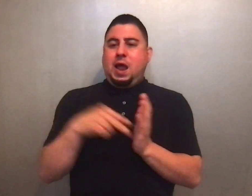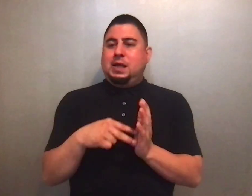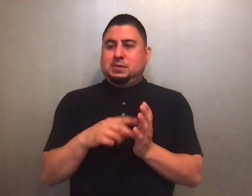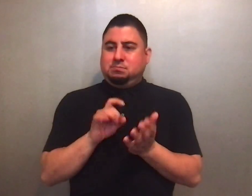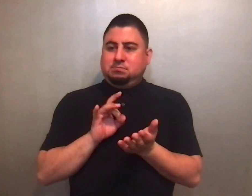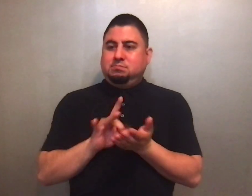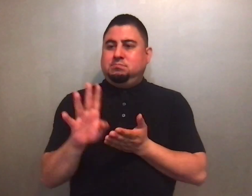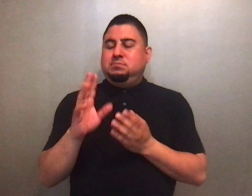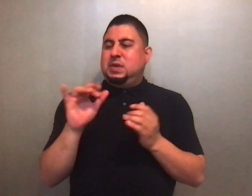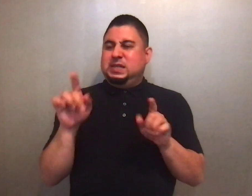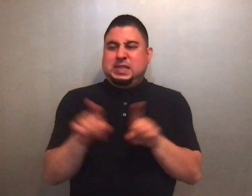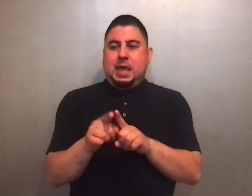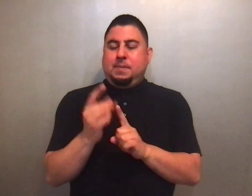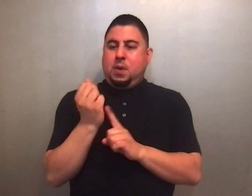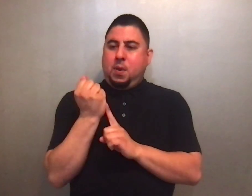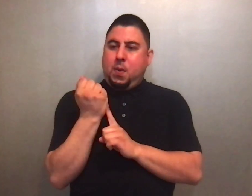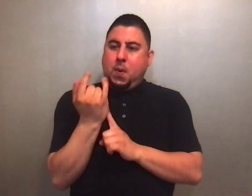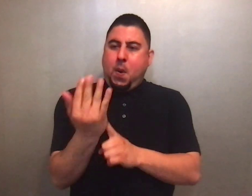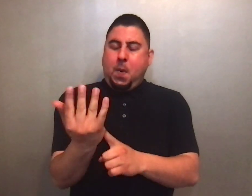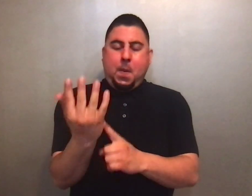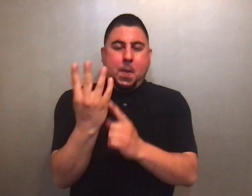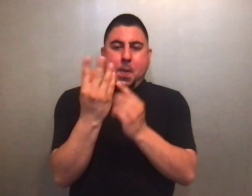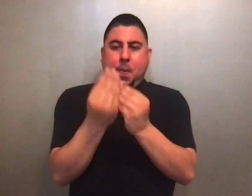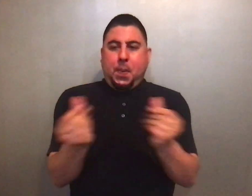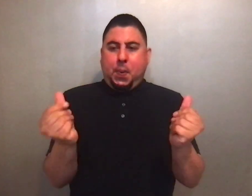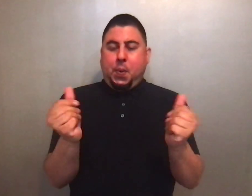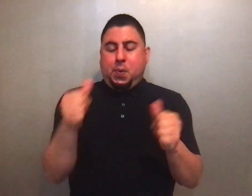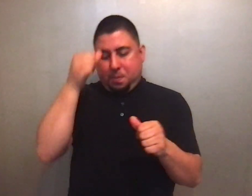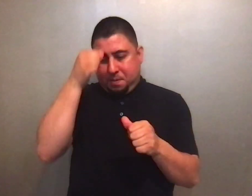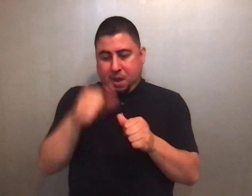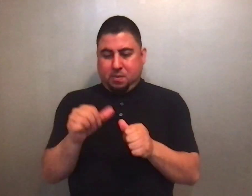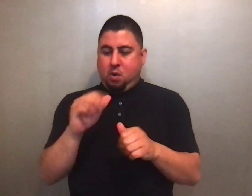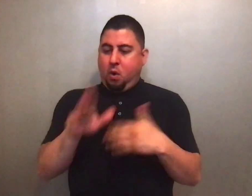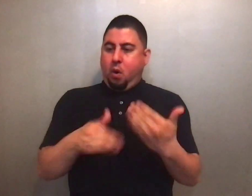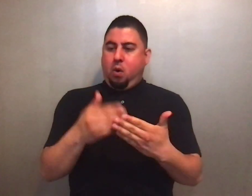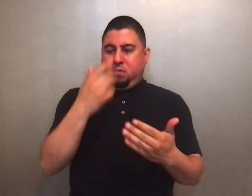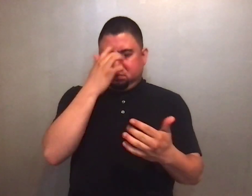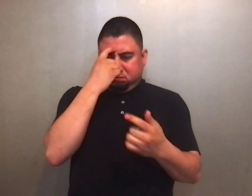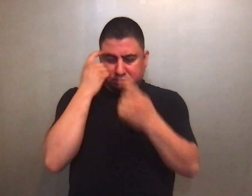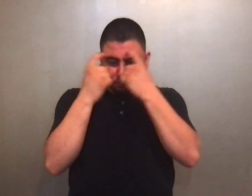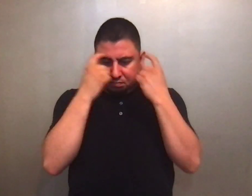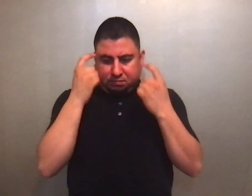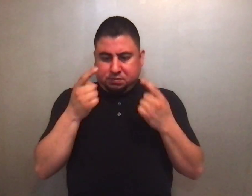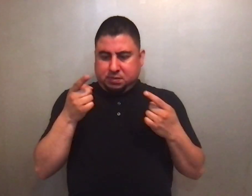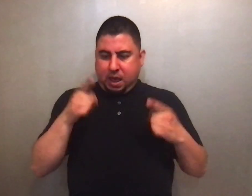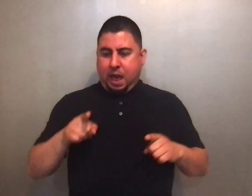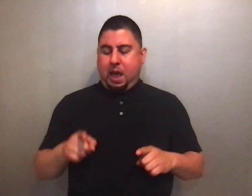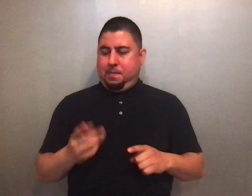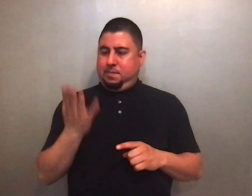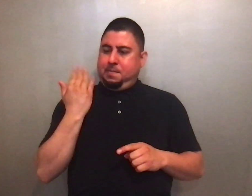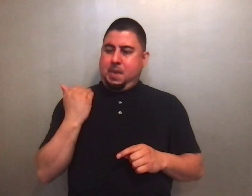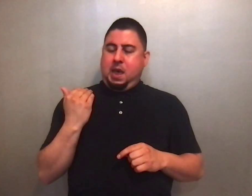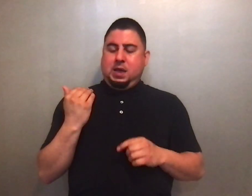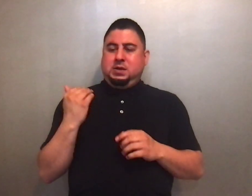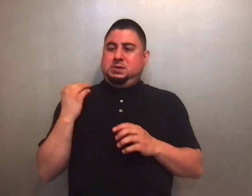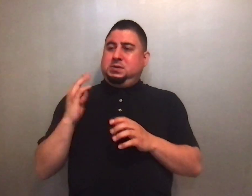Remember not the events of the past, the things of long ago consider not.